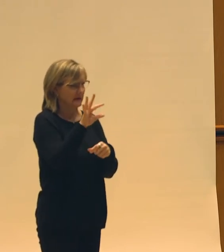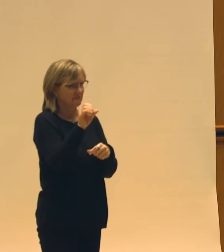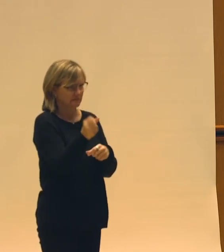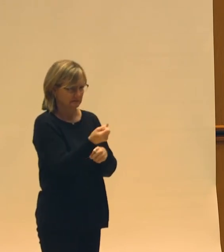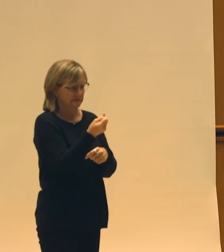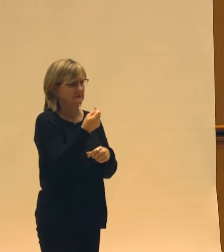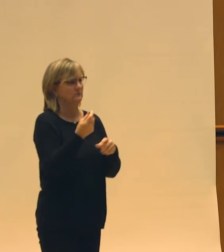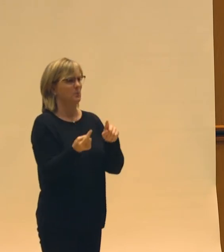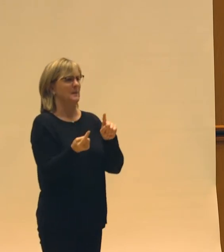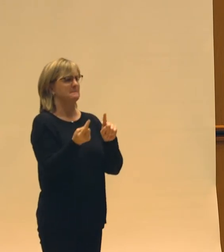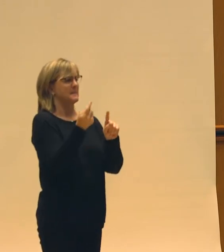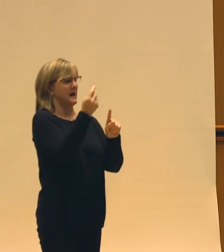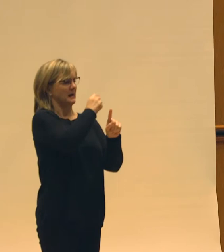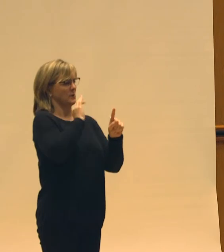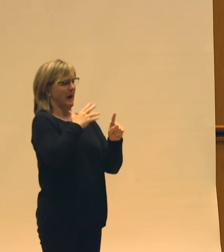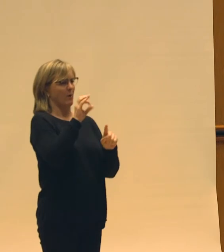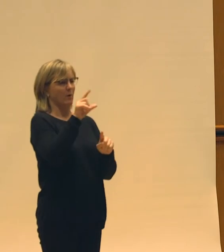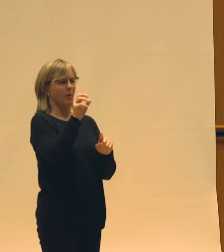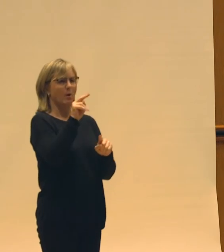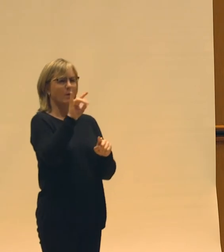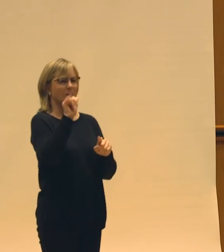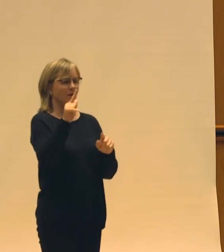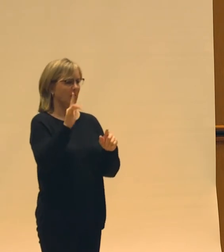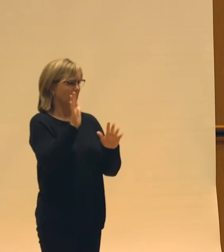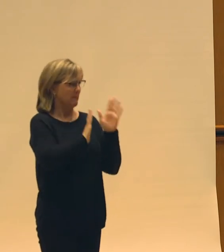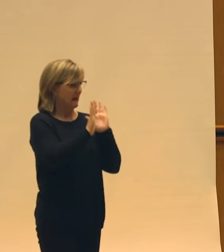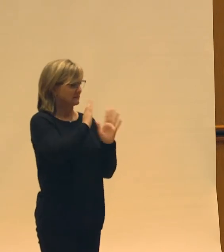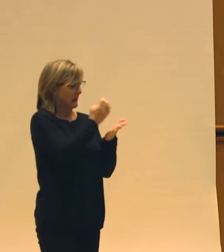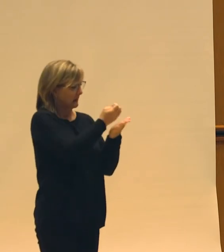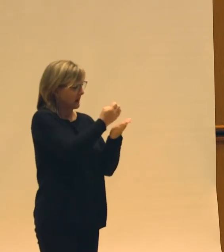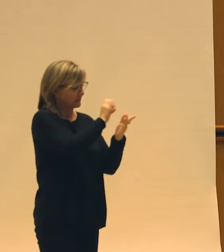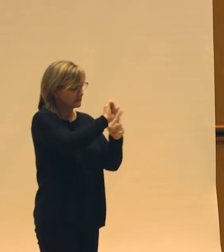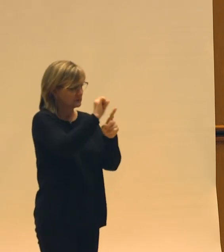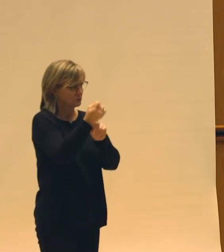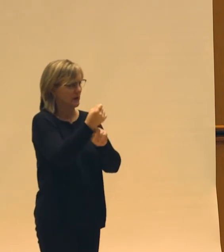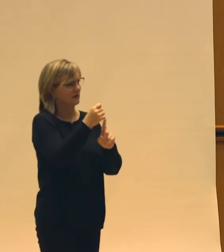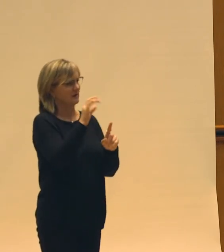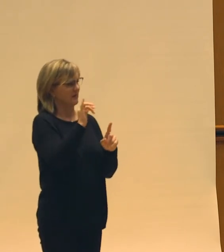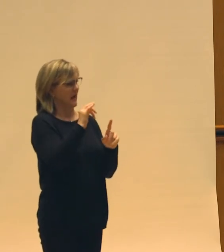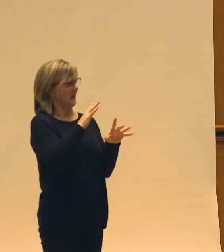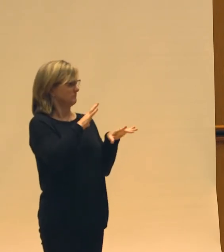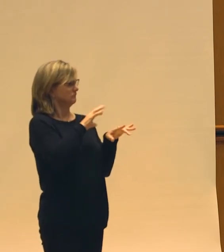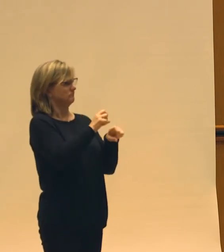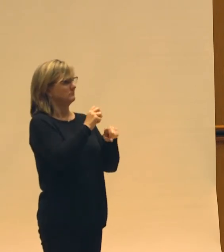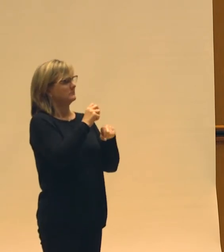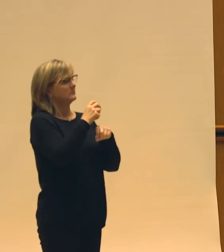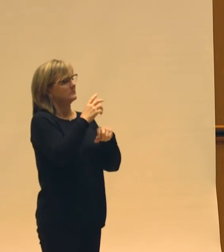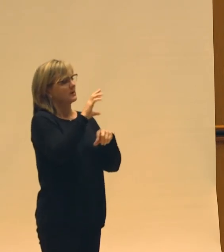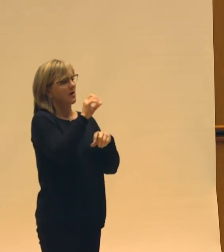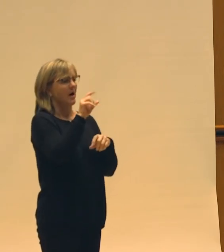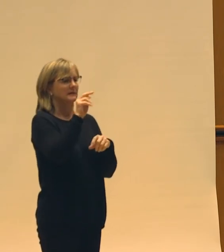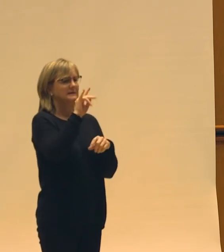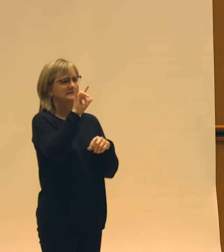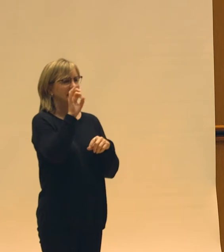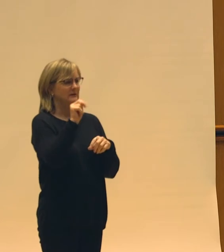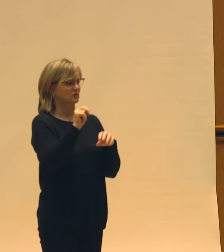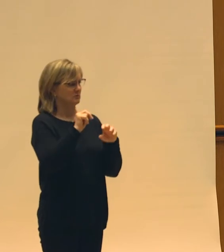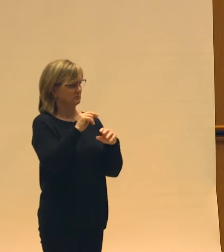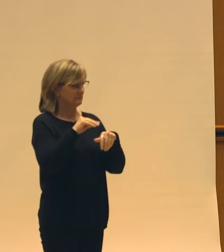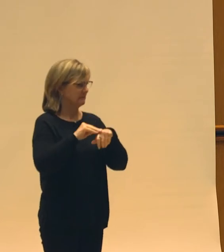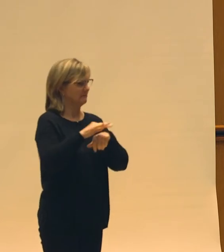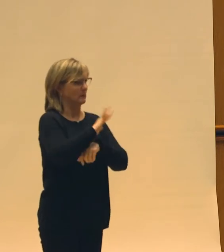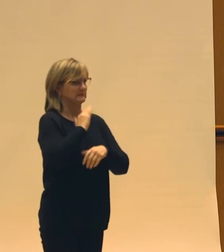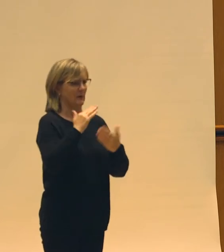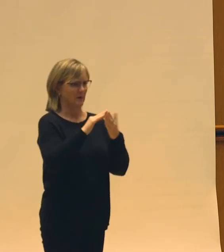trace it back to our colonial past and the economic circumstances that colonization put on our community and necessitated